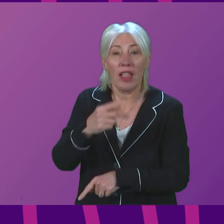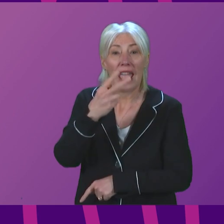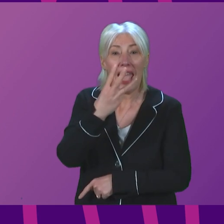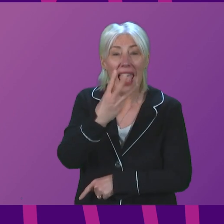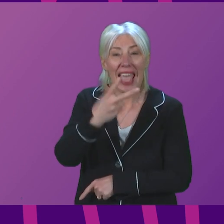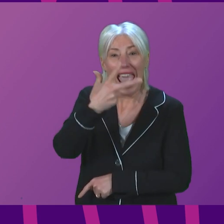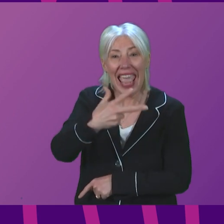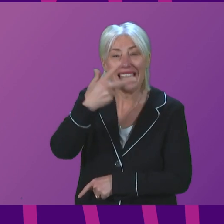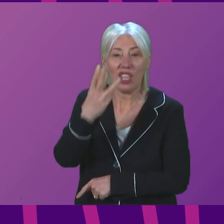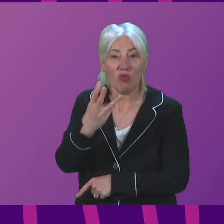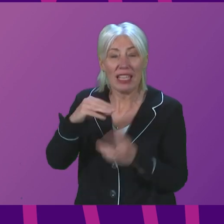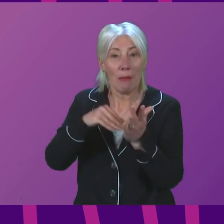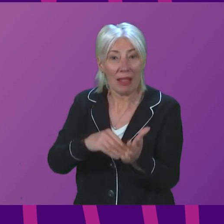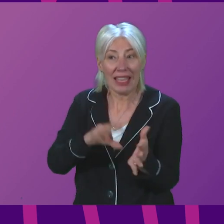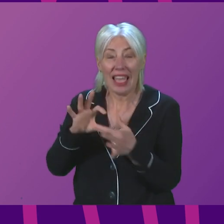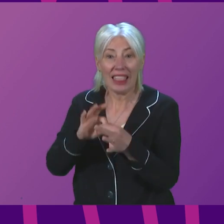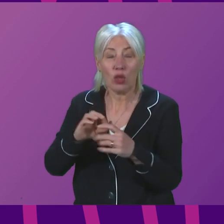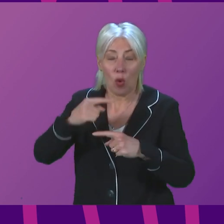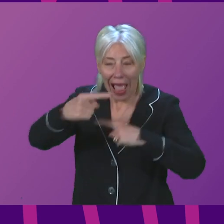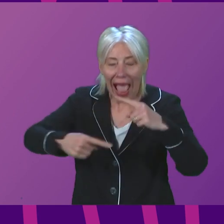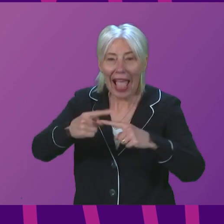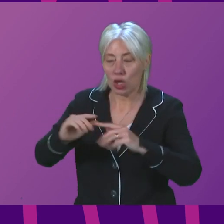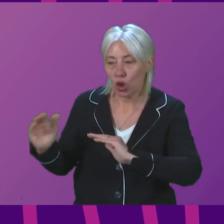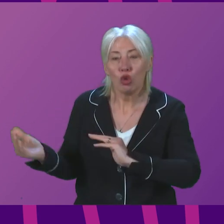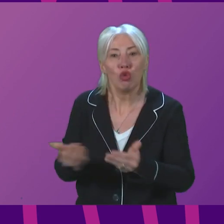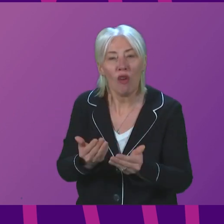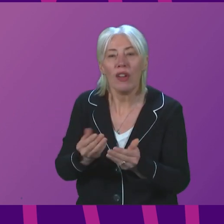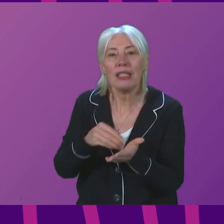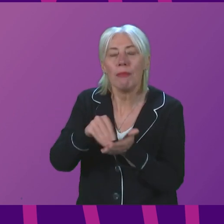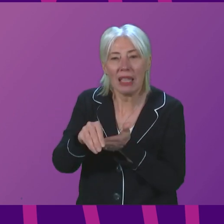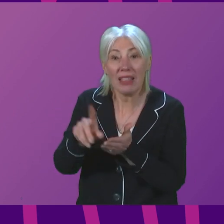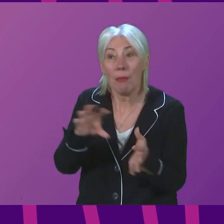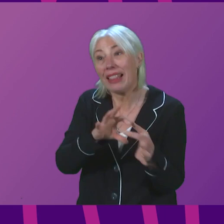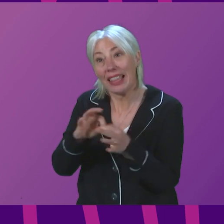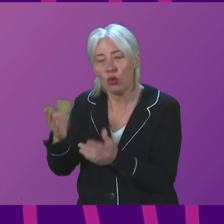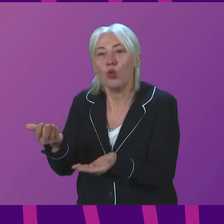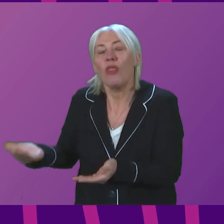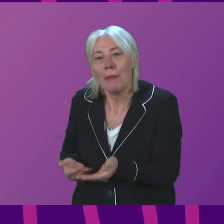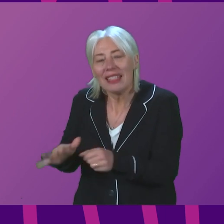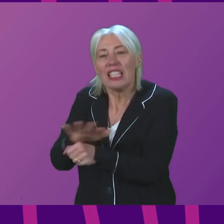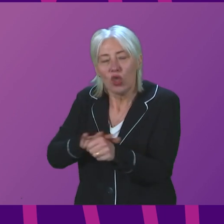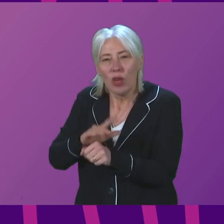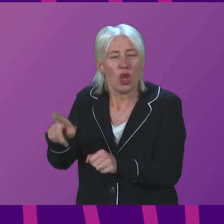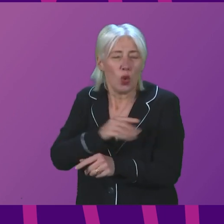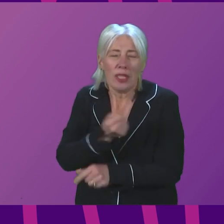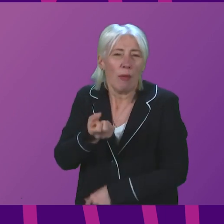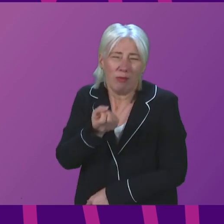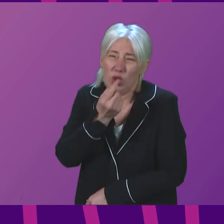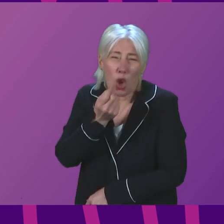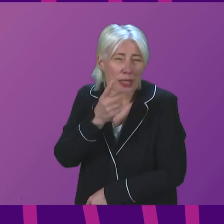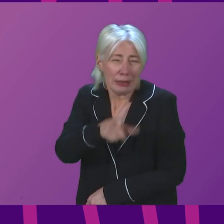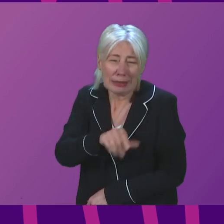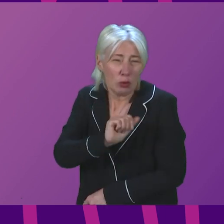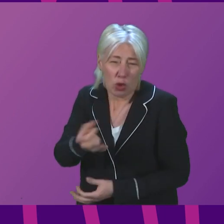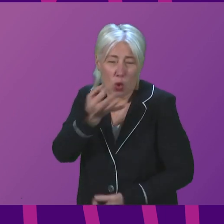service payment, also part of the original business case. So there's a lot of nonsense in the question that Anna